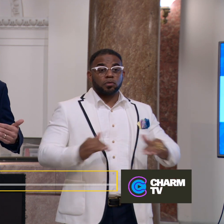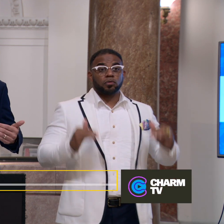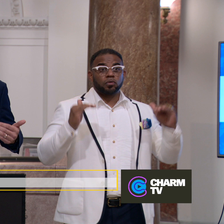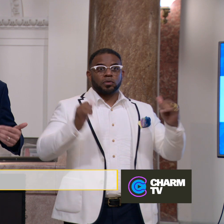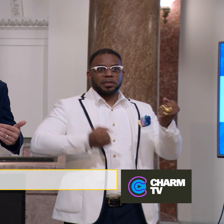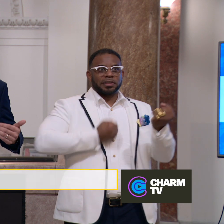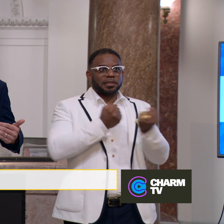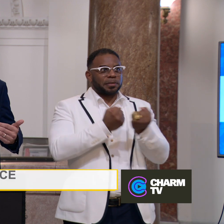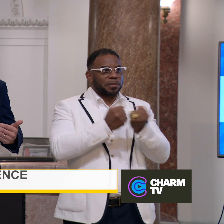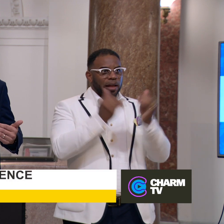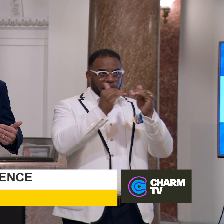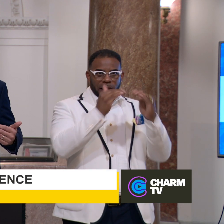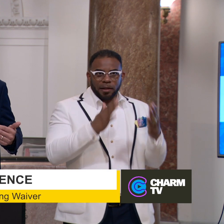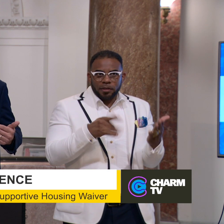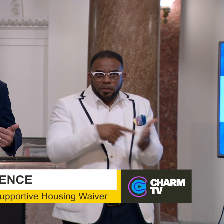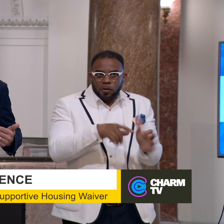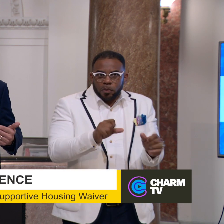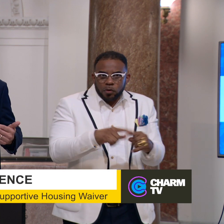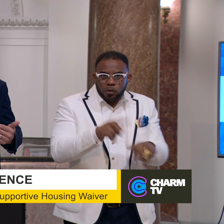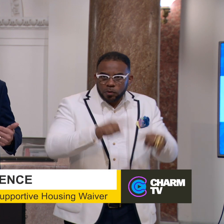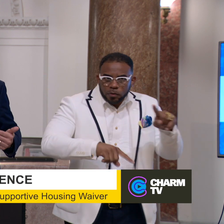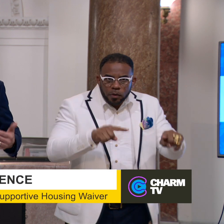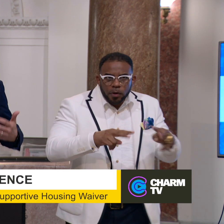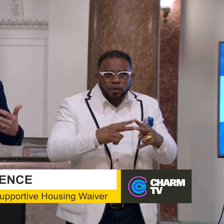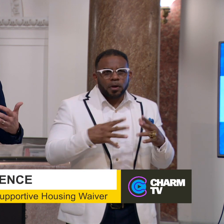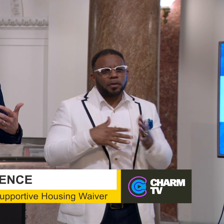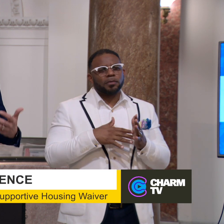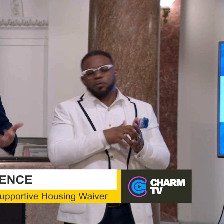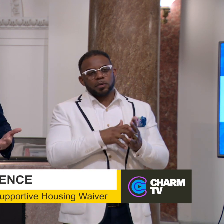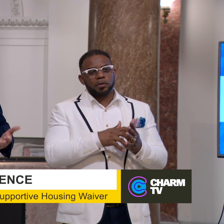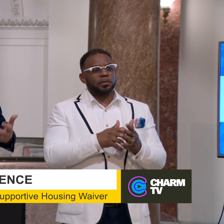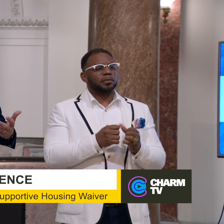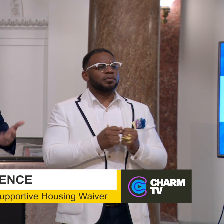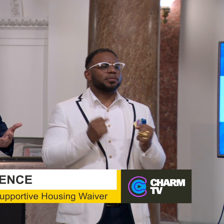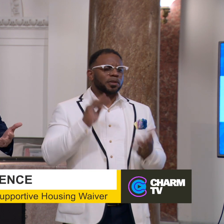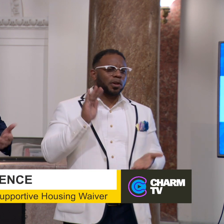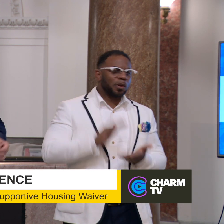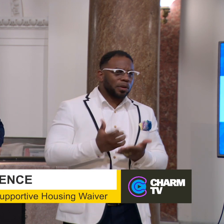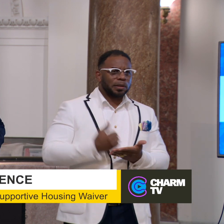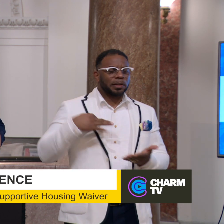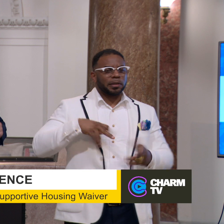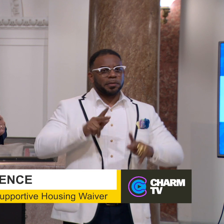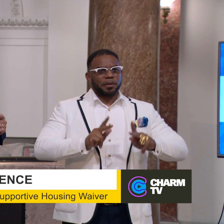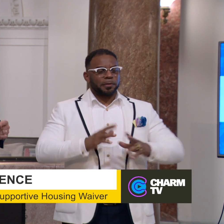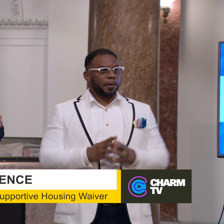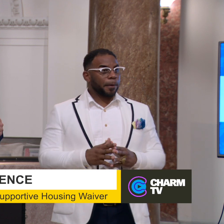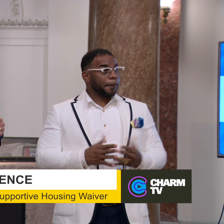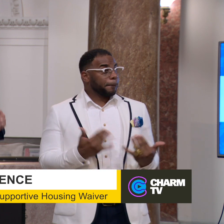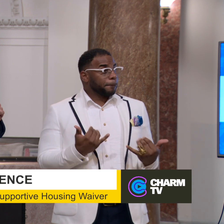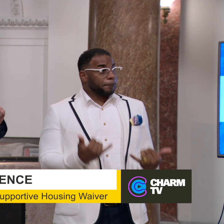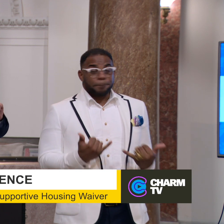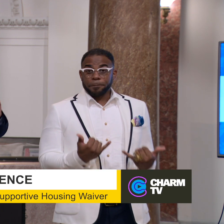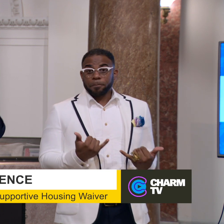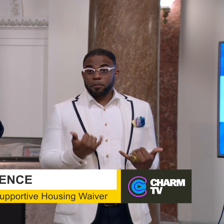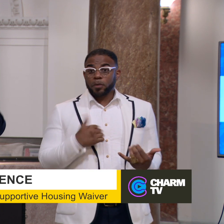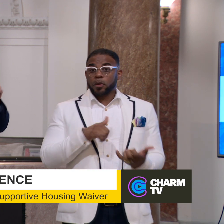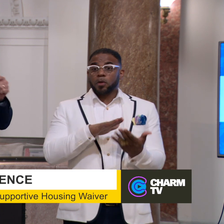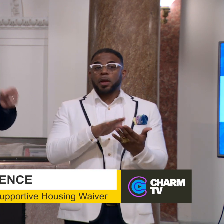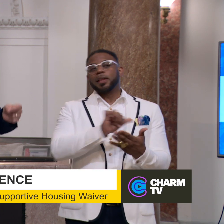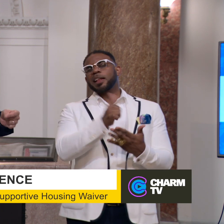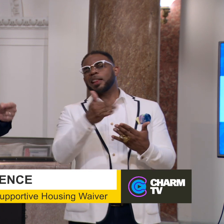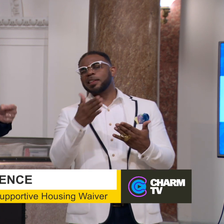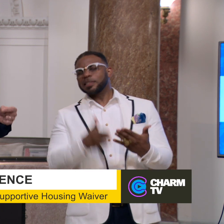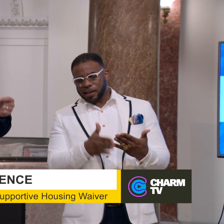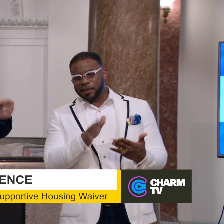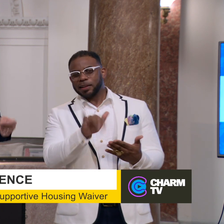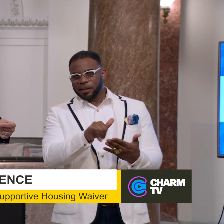supply of housing that's affordable to very vulnerable and low-income people. Today, we address the other